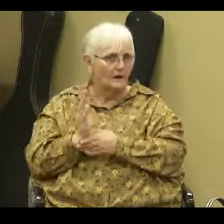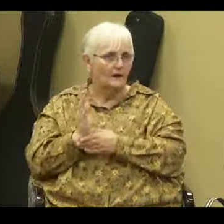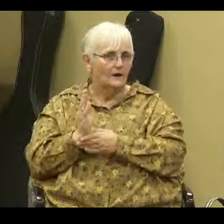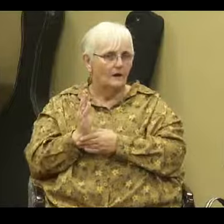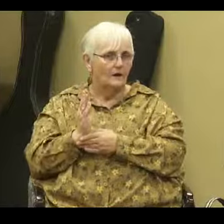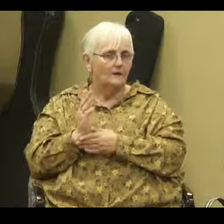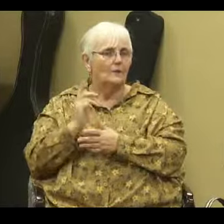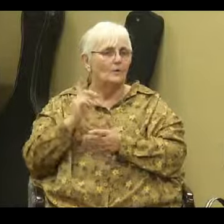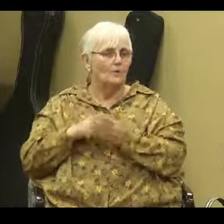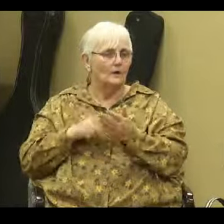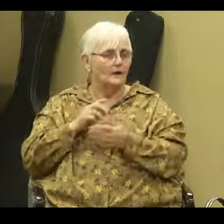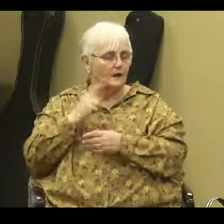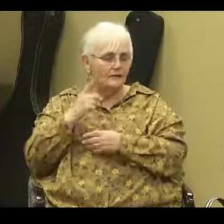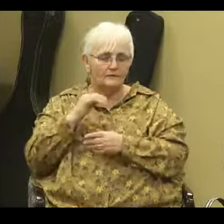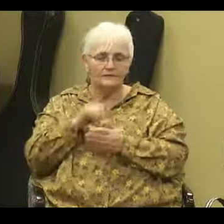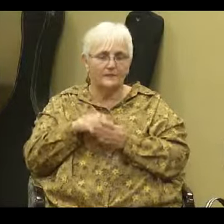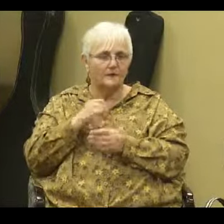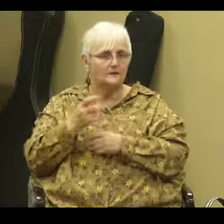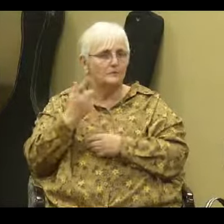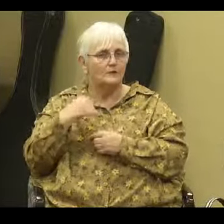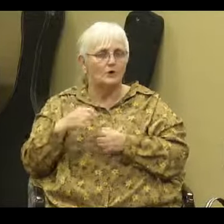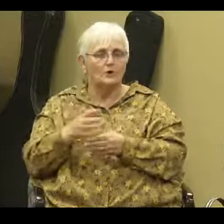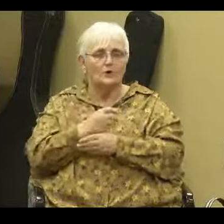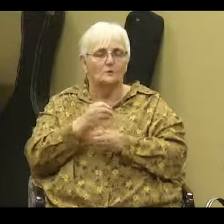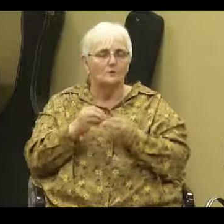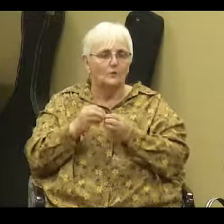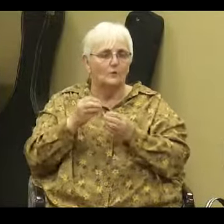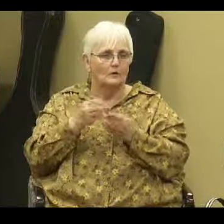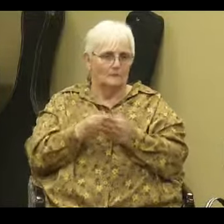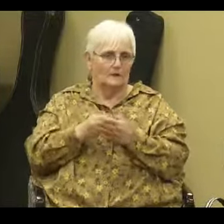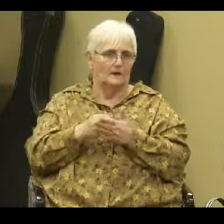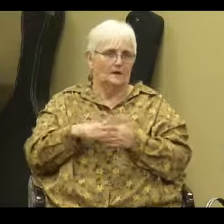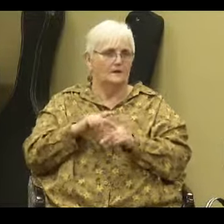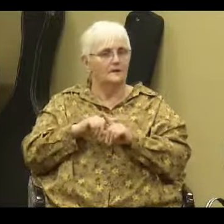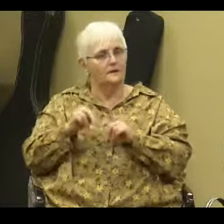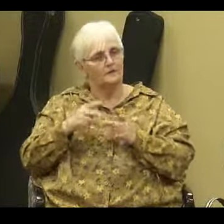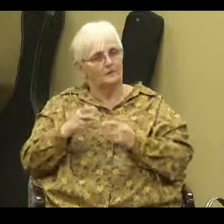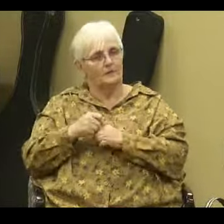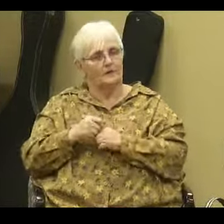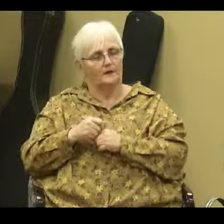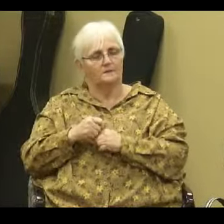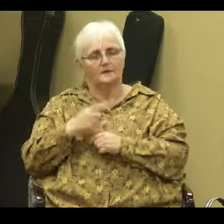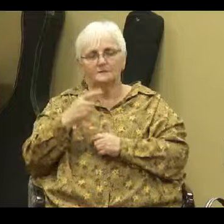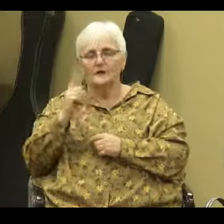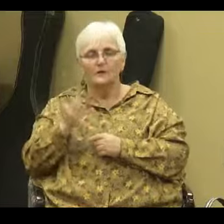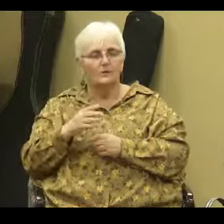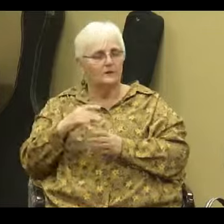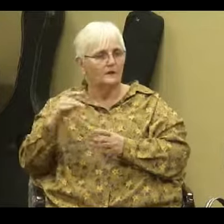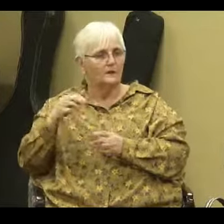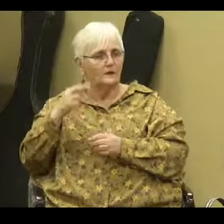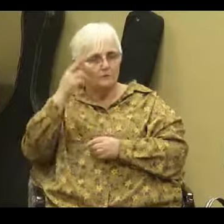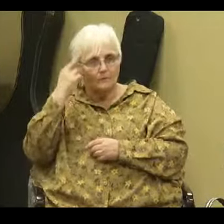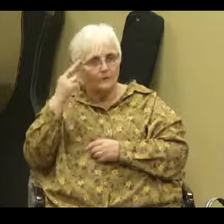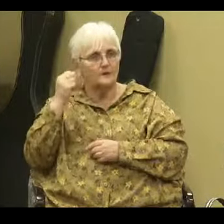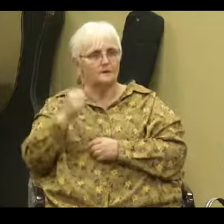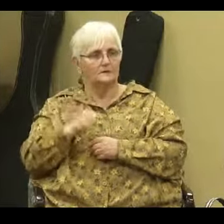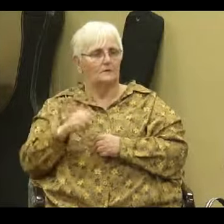may be, because they're going to make more money somewhere else. That's the sole reason. Without any thoughts